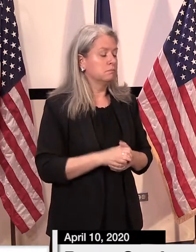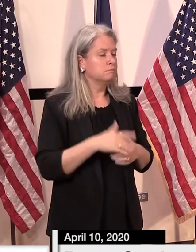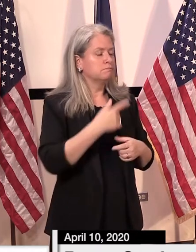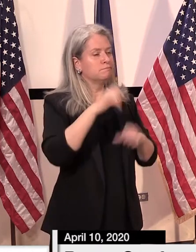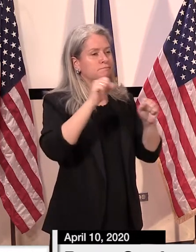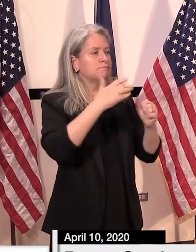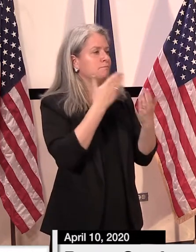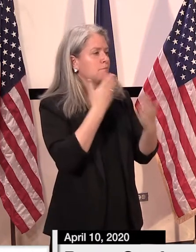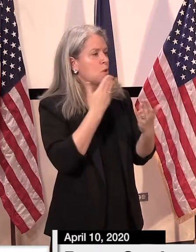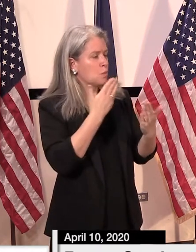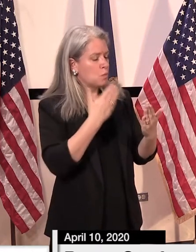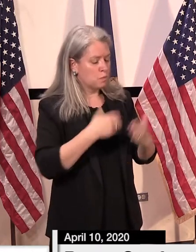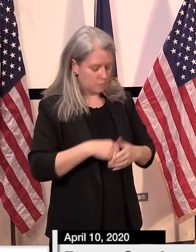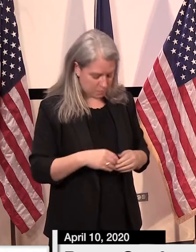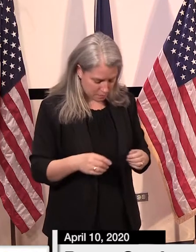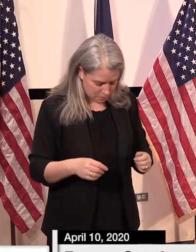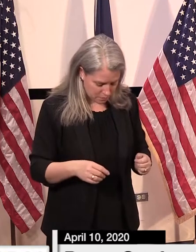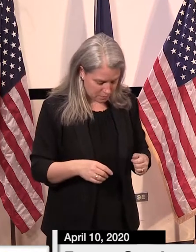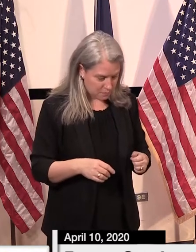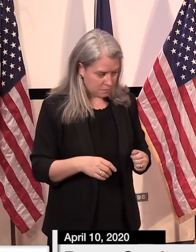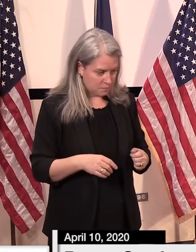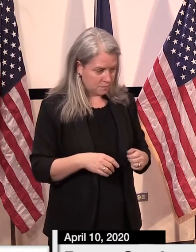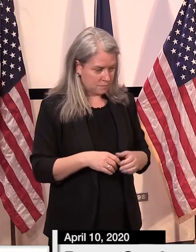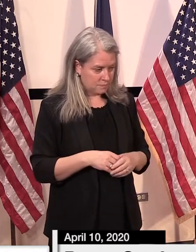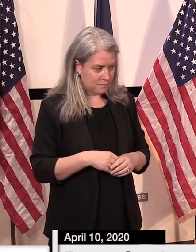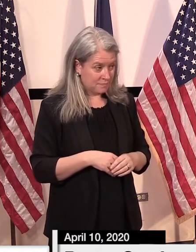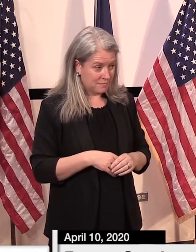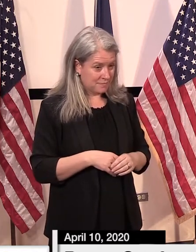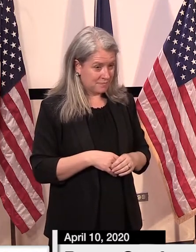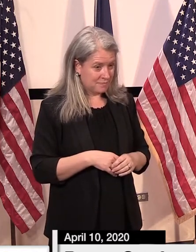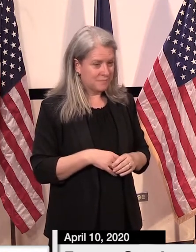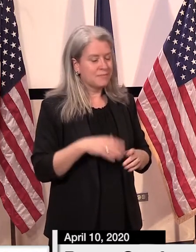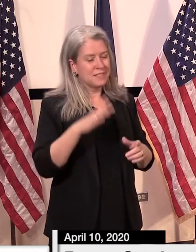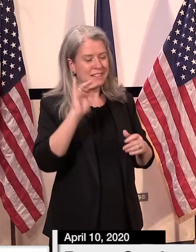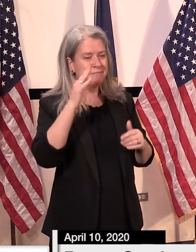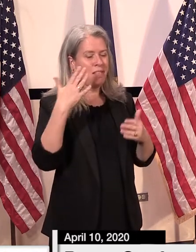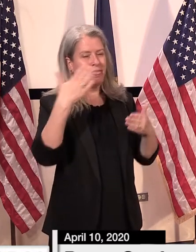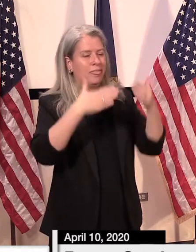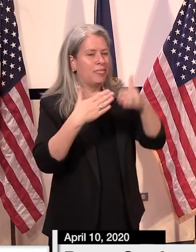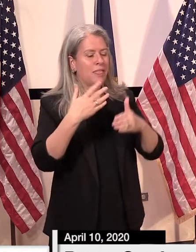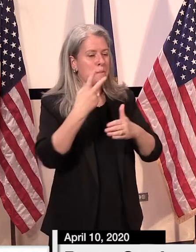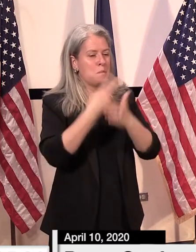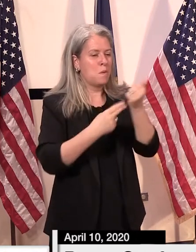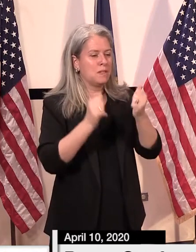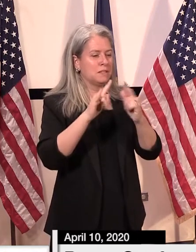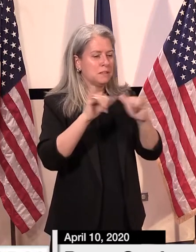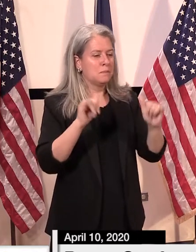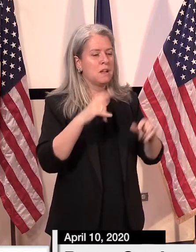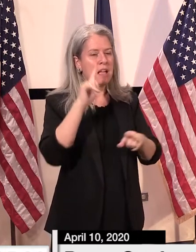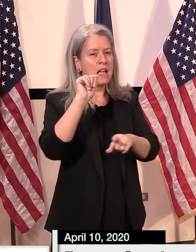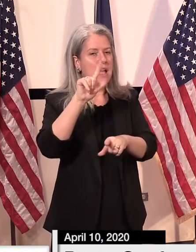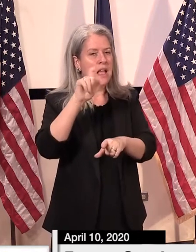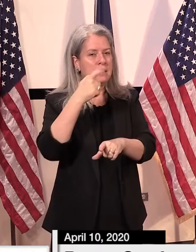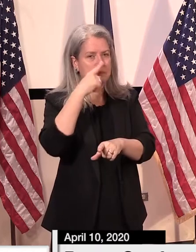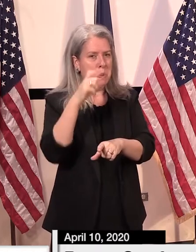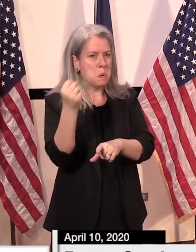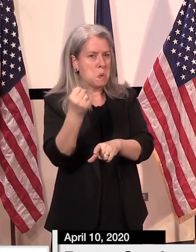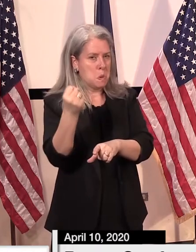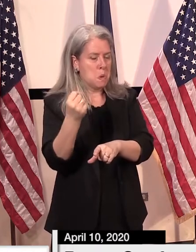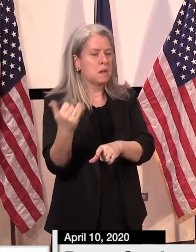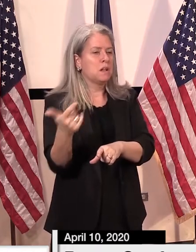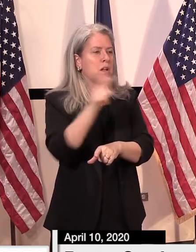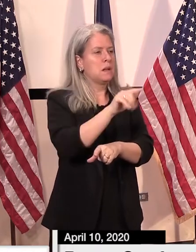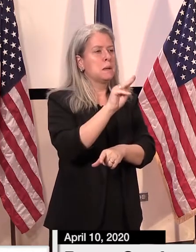Hi. Thank you for, hello. Hello. Oh, sorry. Mike, I hear you now. Alex, could you hold just a moment?